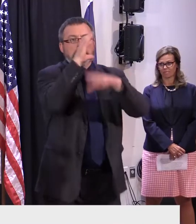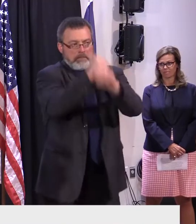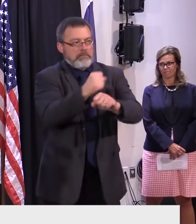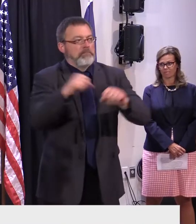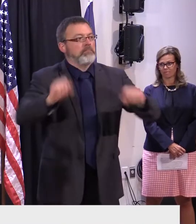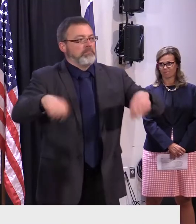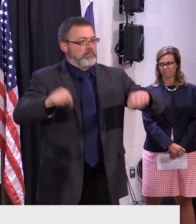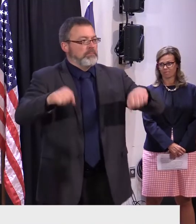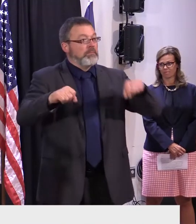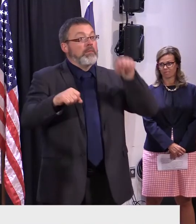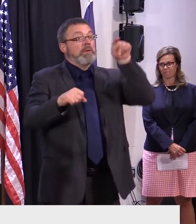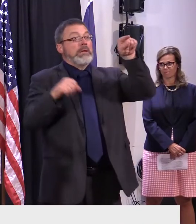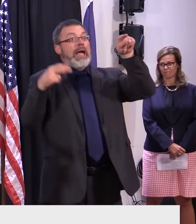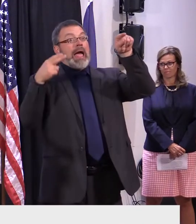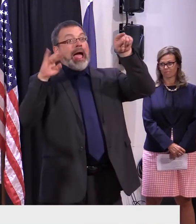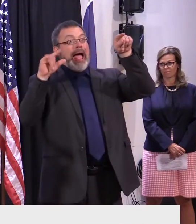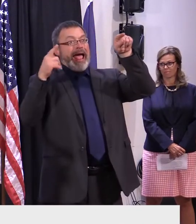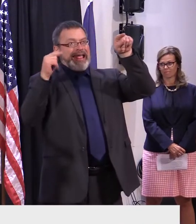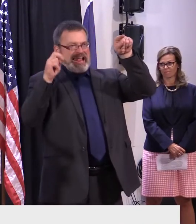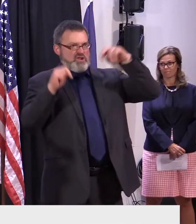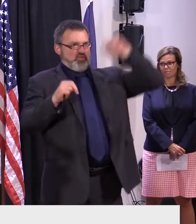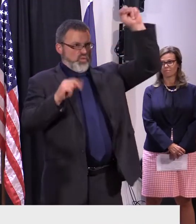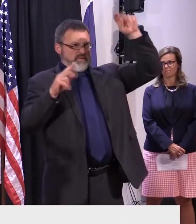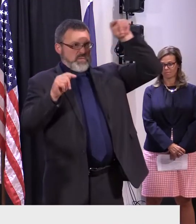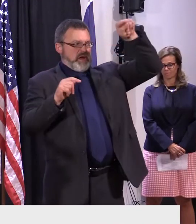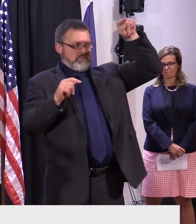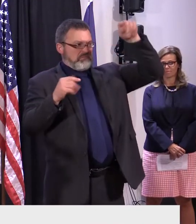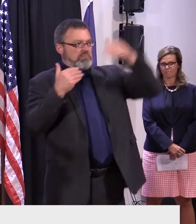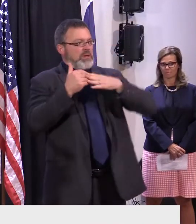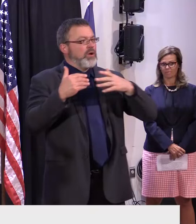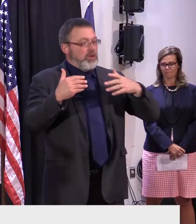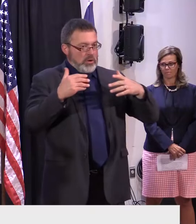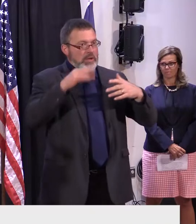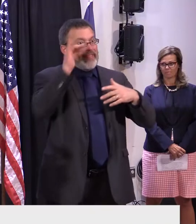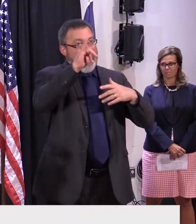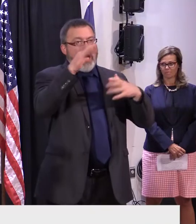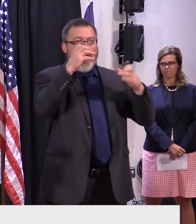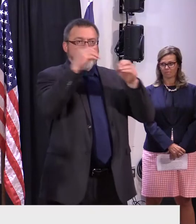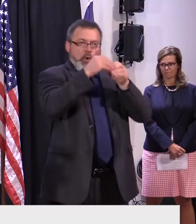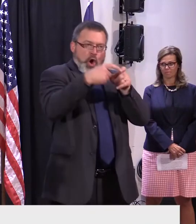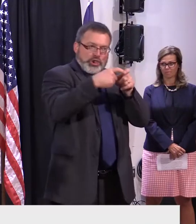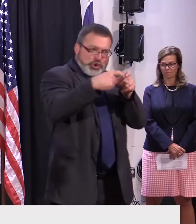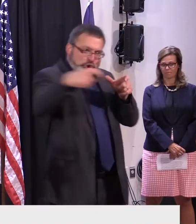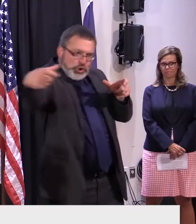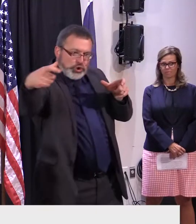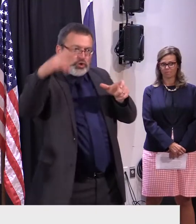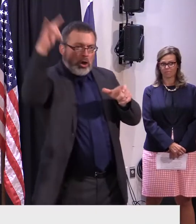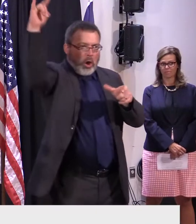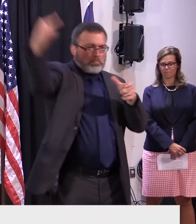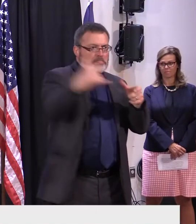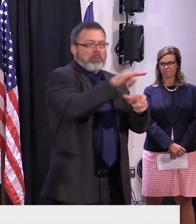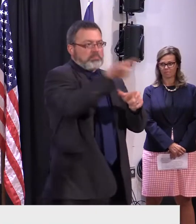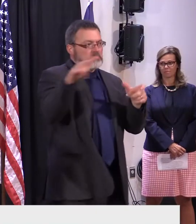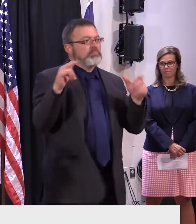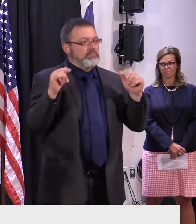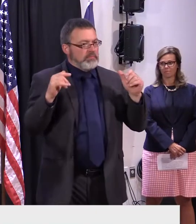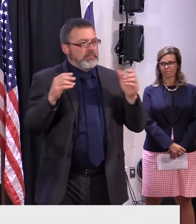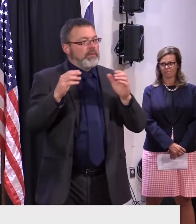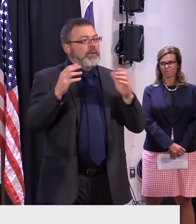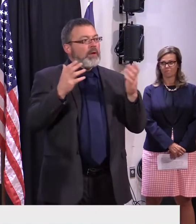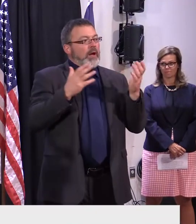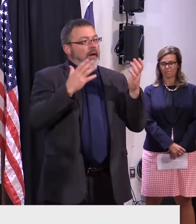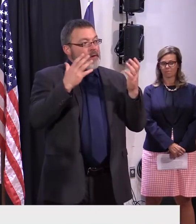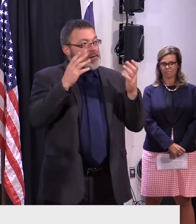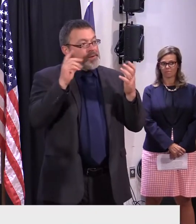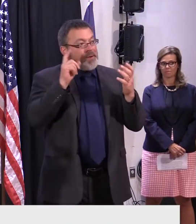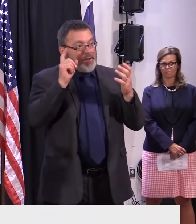we're expanding the runway, widening, lengthening, and bringing water and sewer